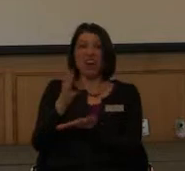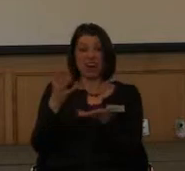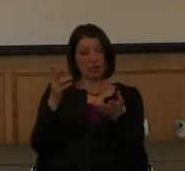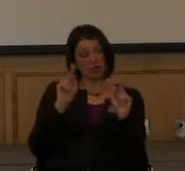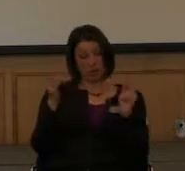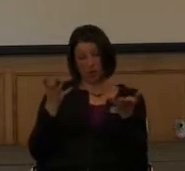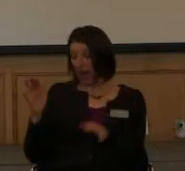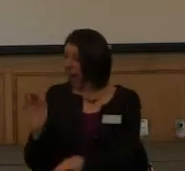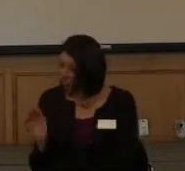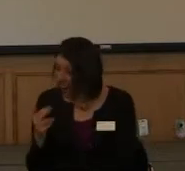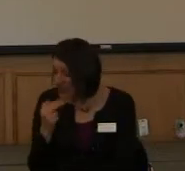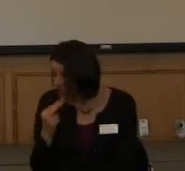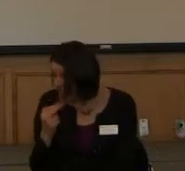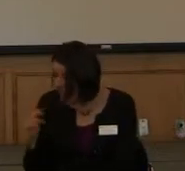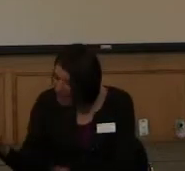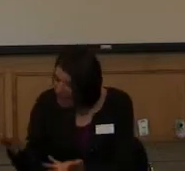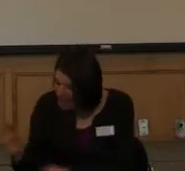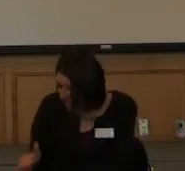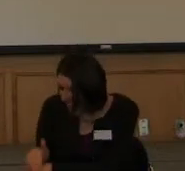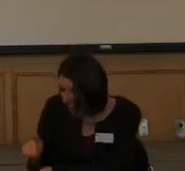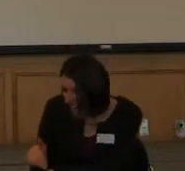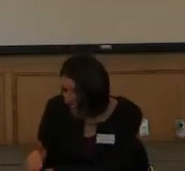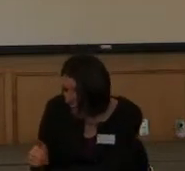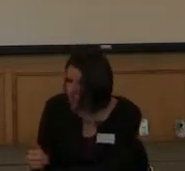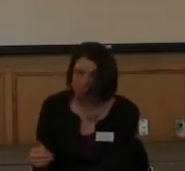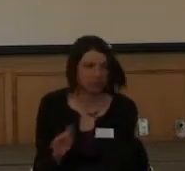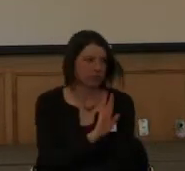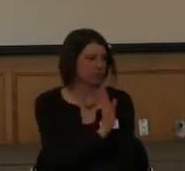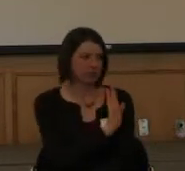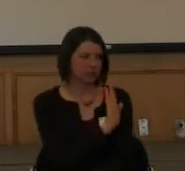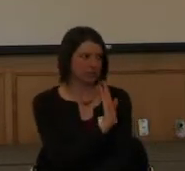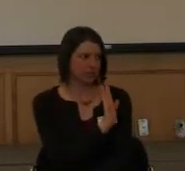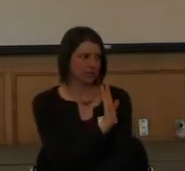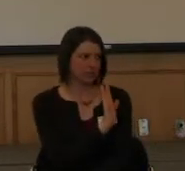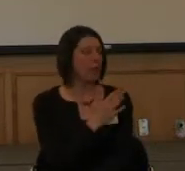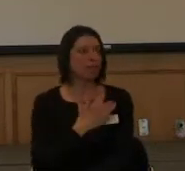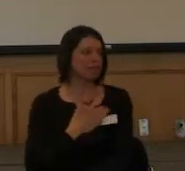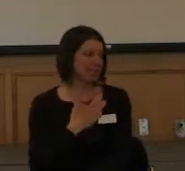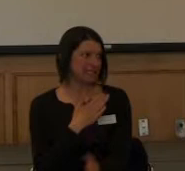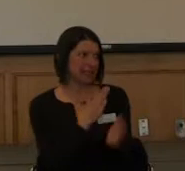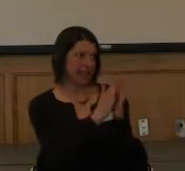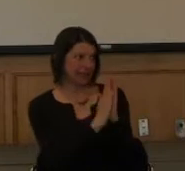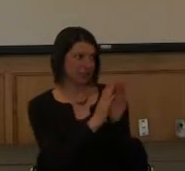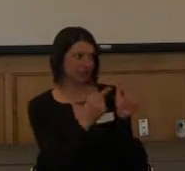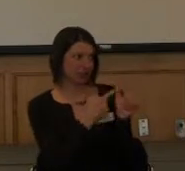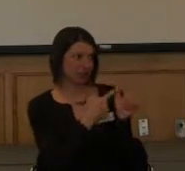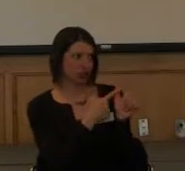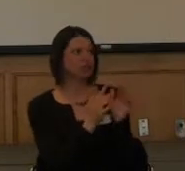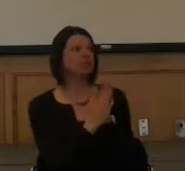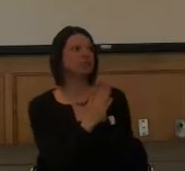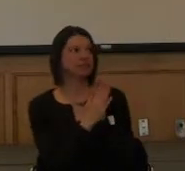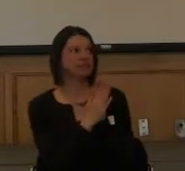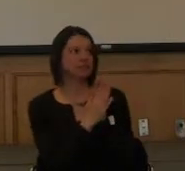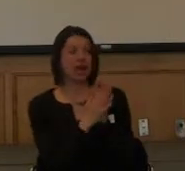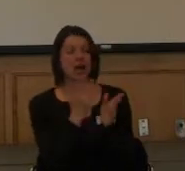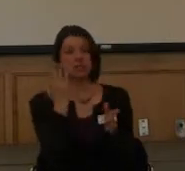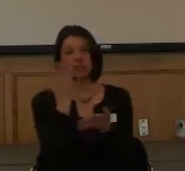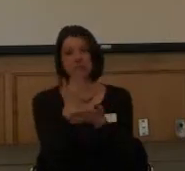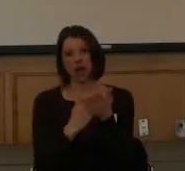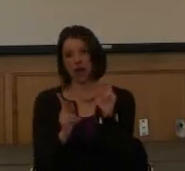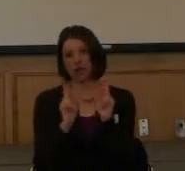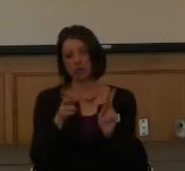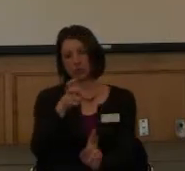pet it. You kind of have to educate people, you know, please ask. Some people are very strict. They